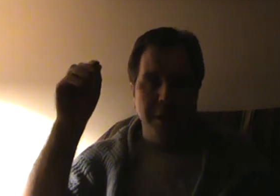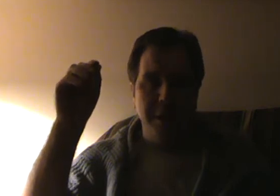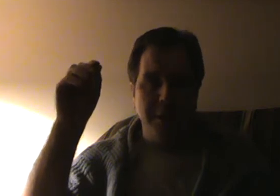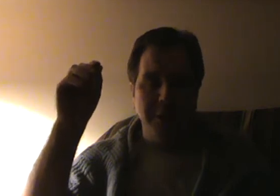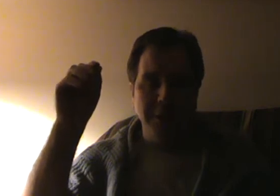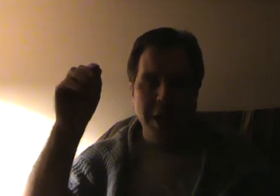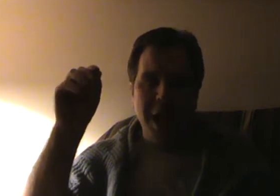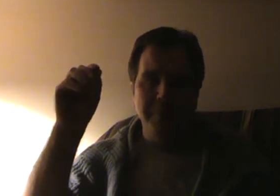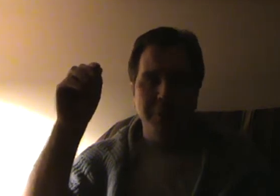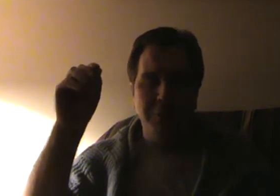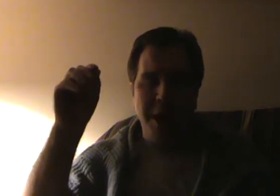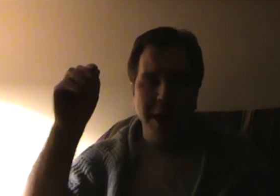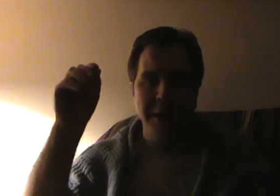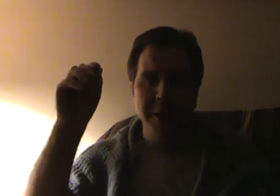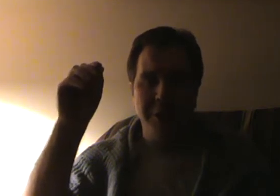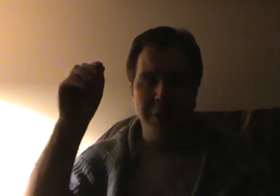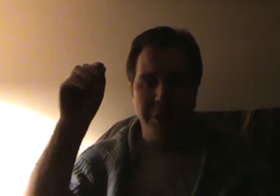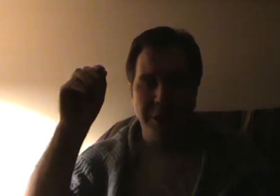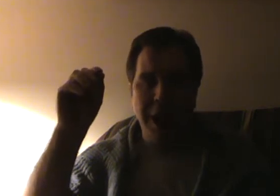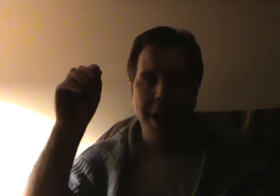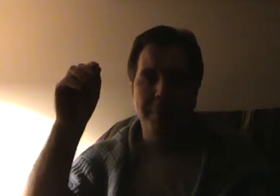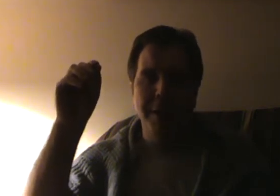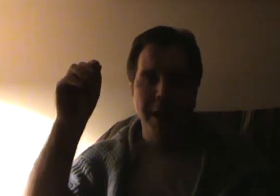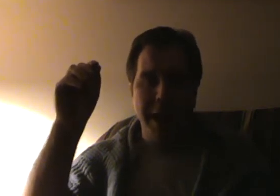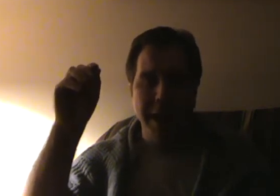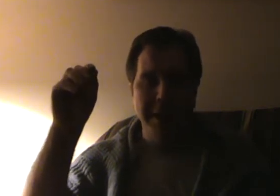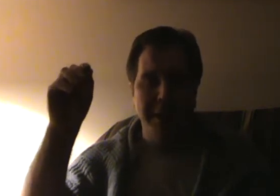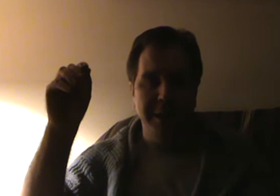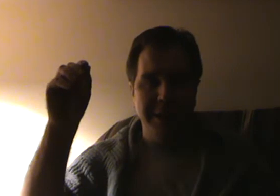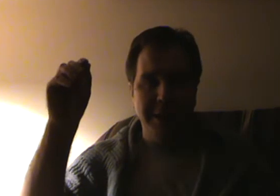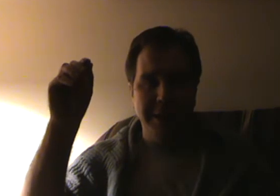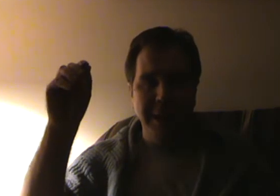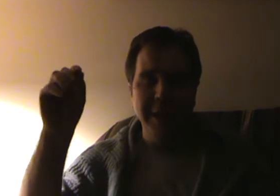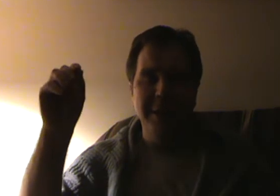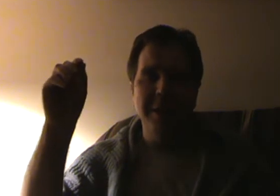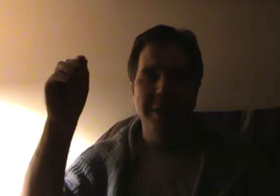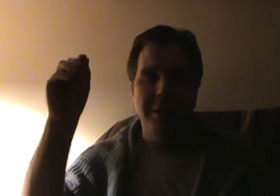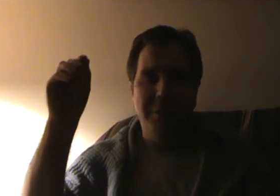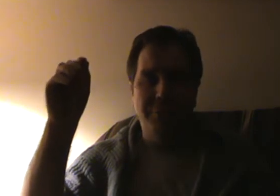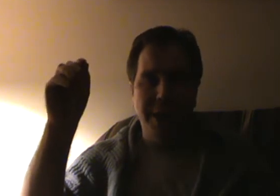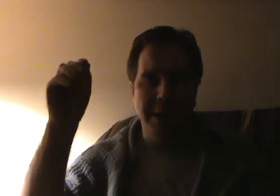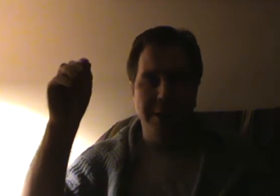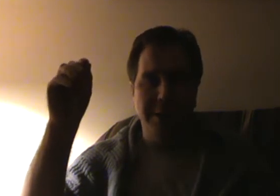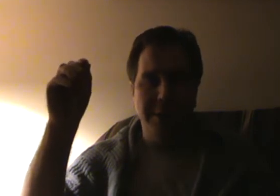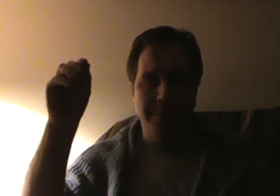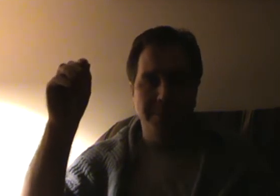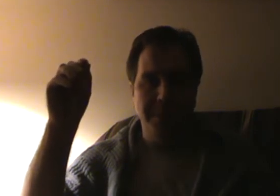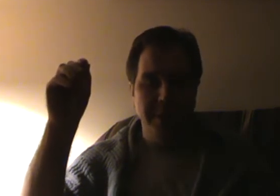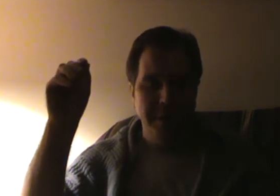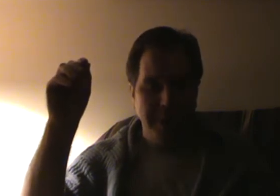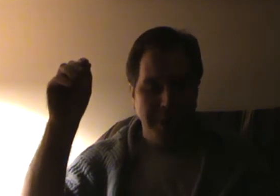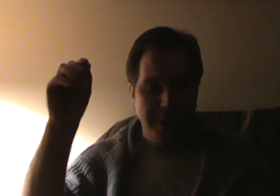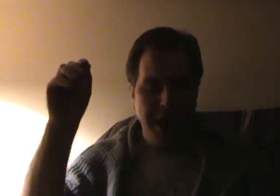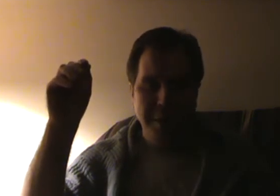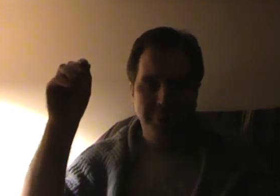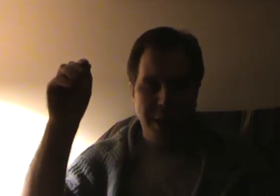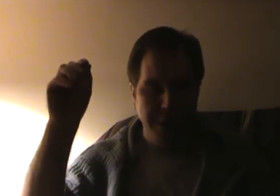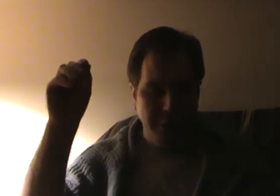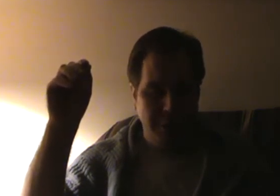Stop trying to slap atheists in the face. Stop trying to go